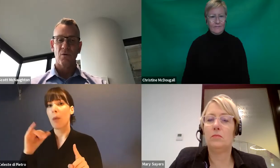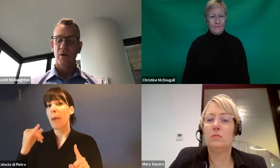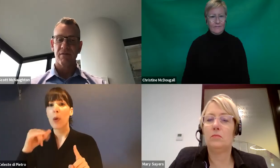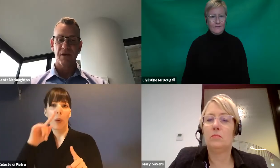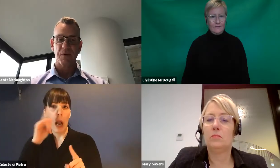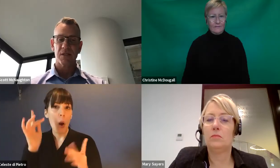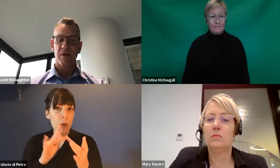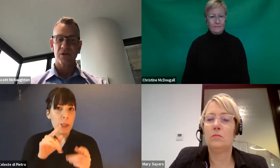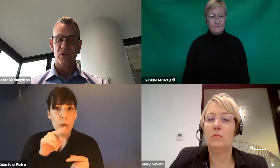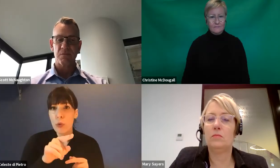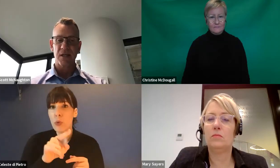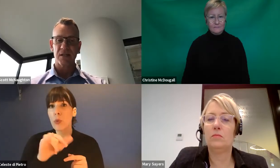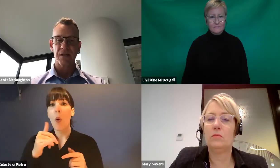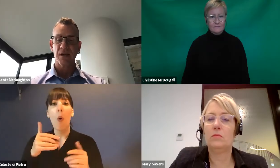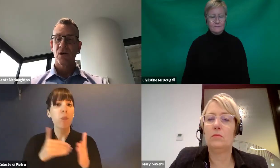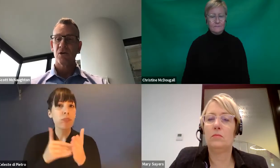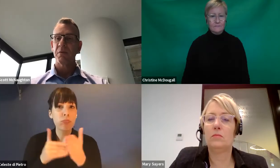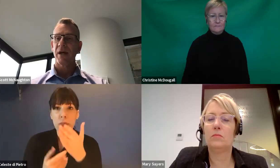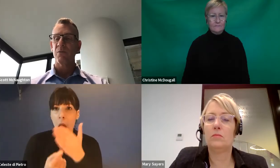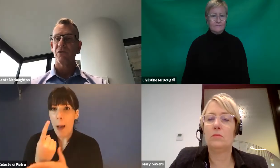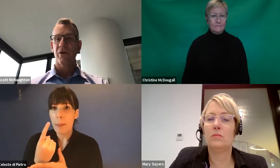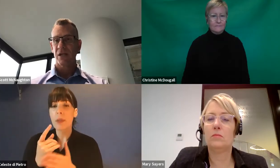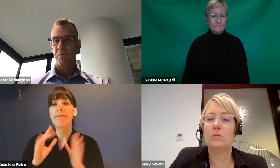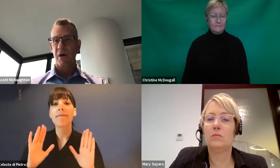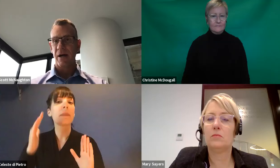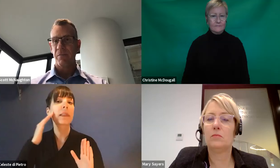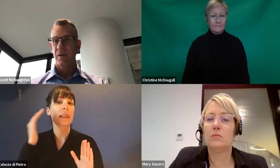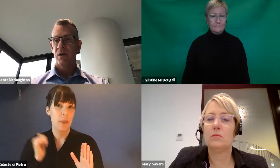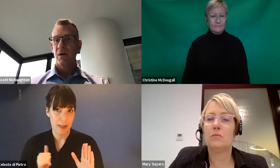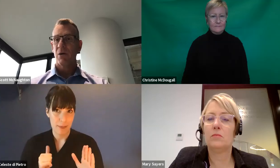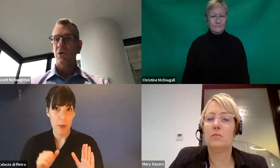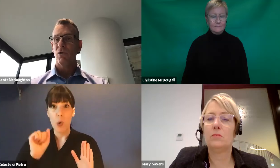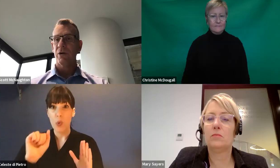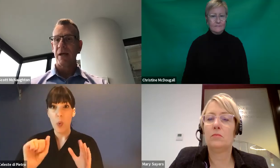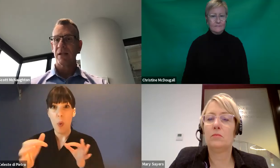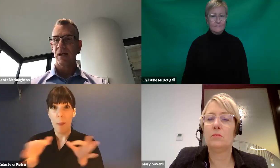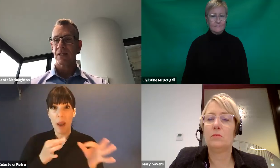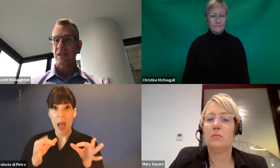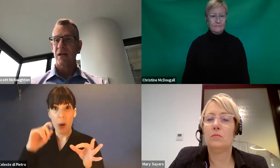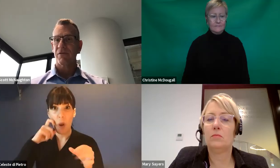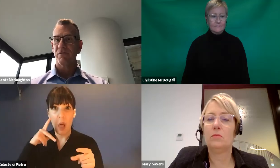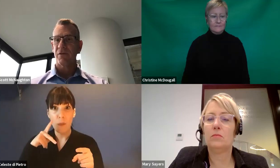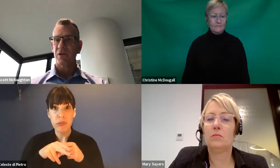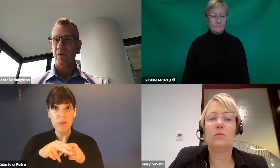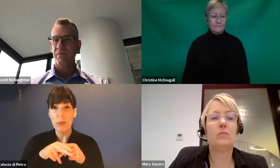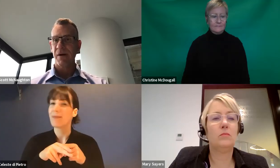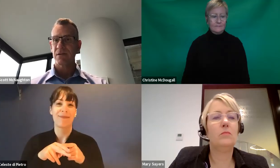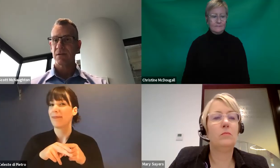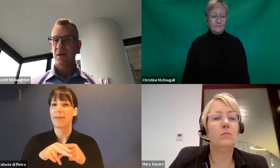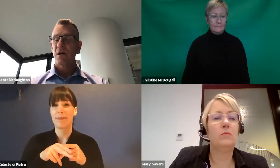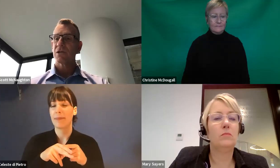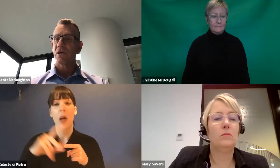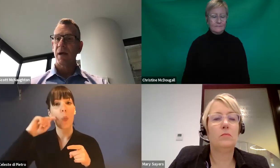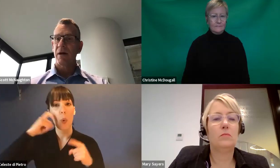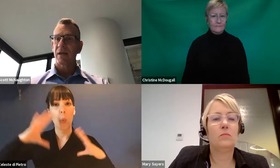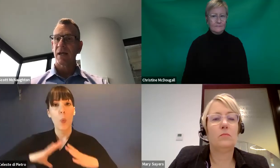or whatever, there's been some other circumstances, your plan will not expire. It will automatically extend for a further 12 months.